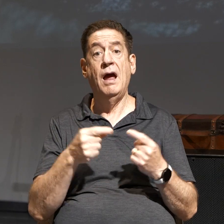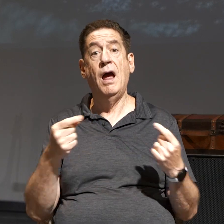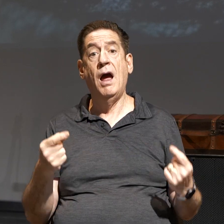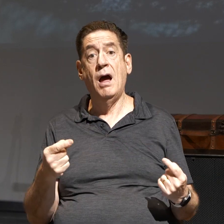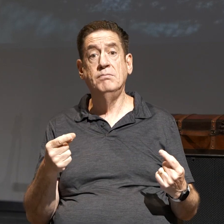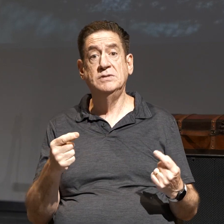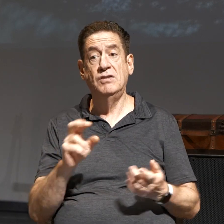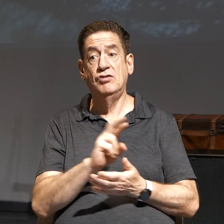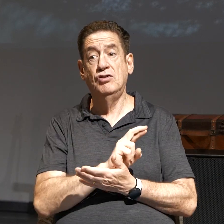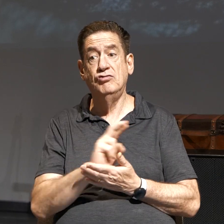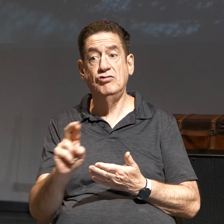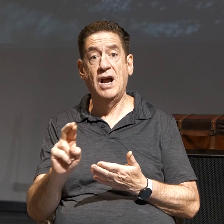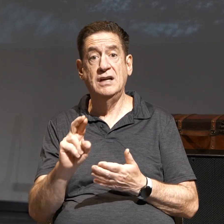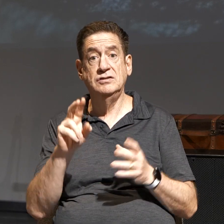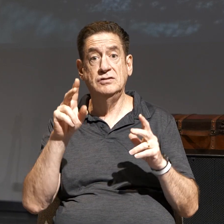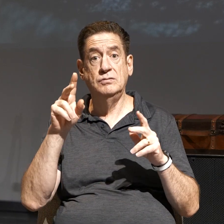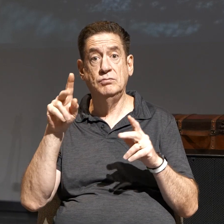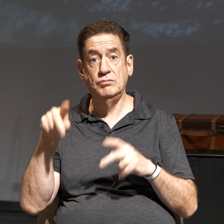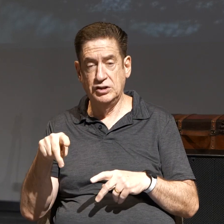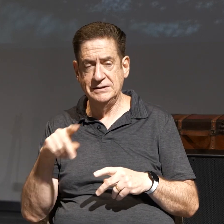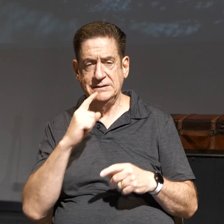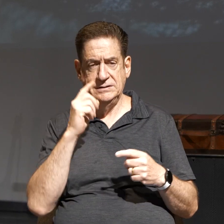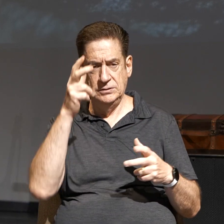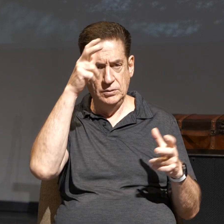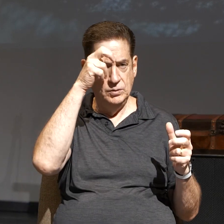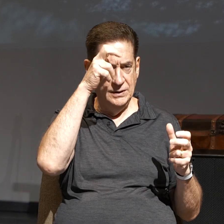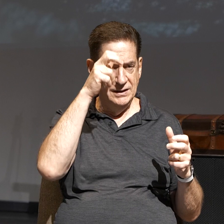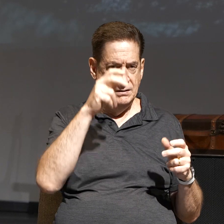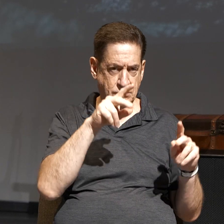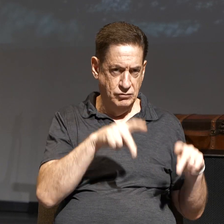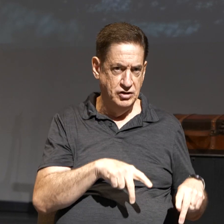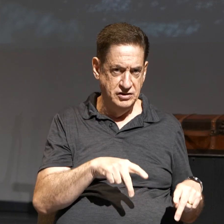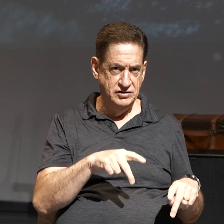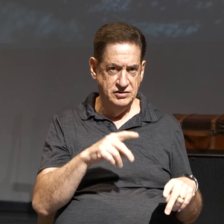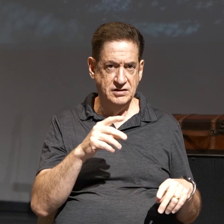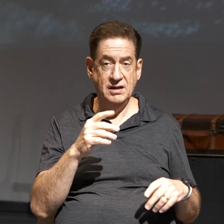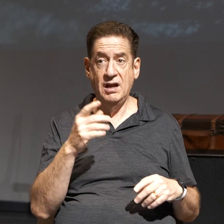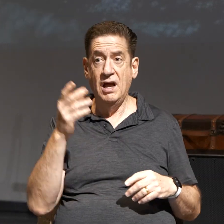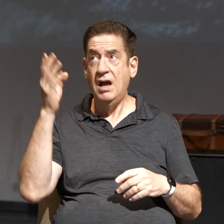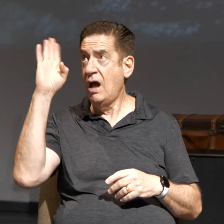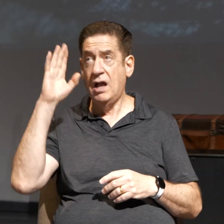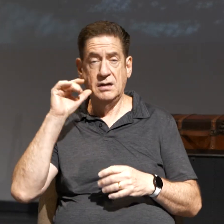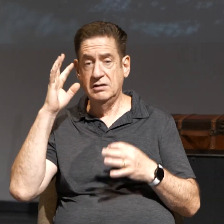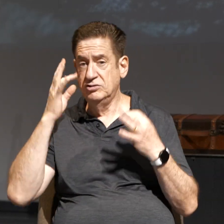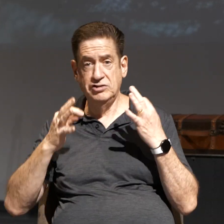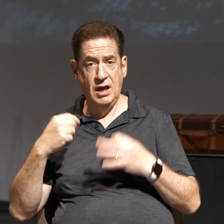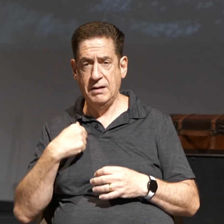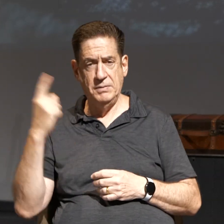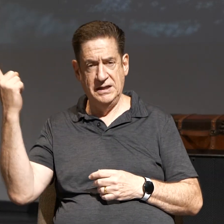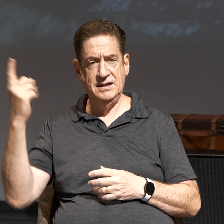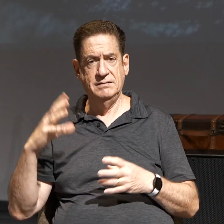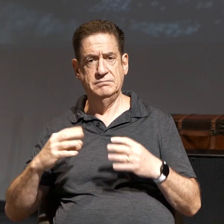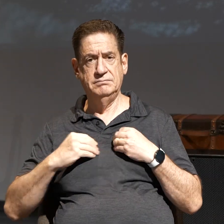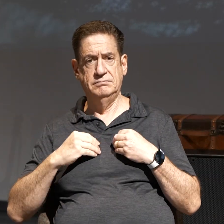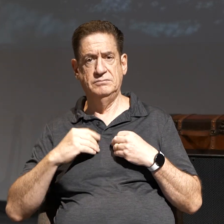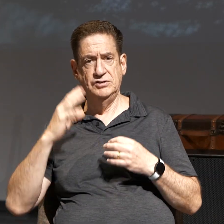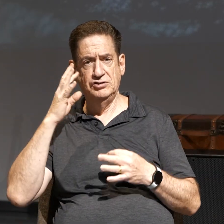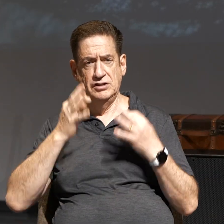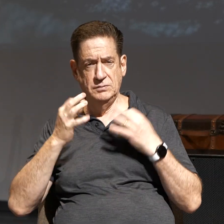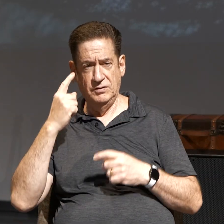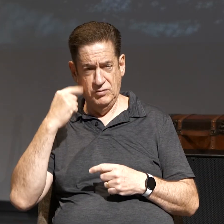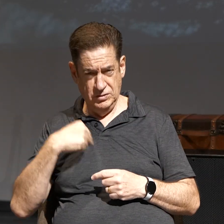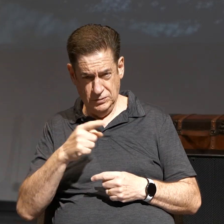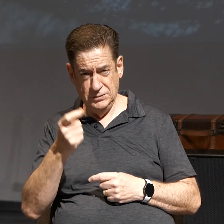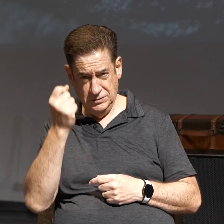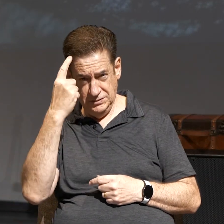of a righteous person is the wicked person, the person God judges. And the reason why God doesn't judge us is because Jesus took our judgment for us. You guys understand that?